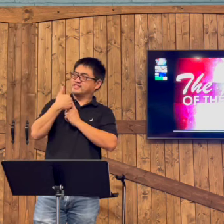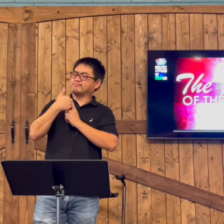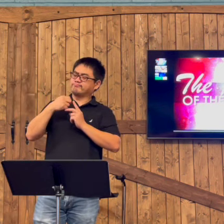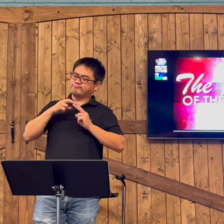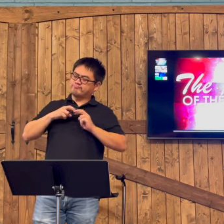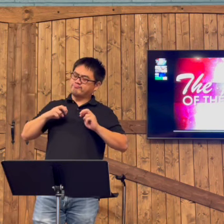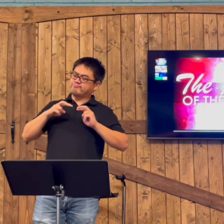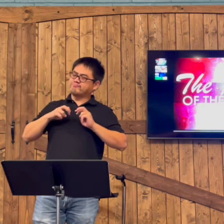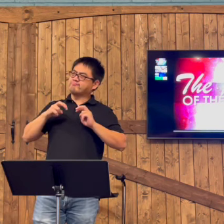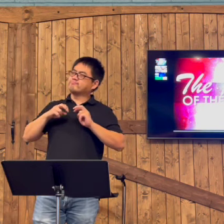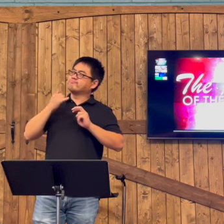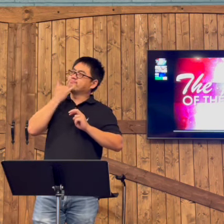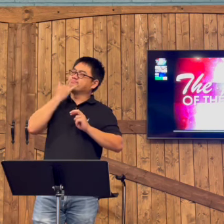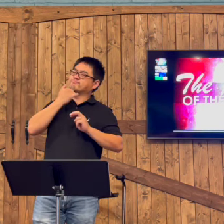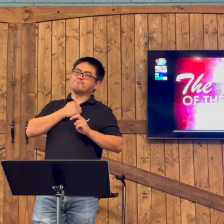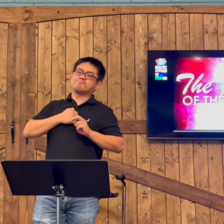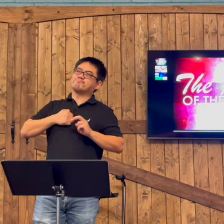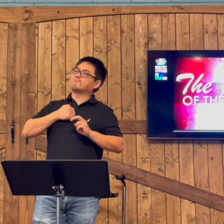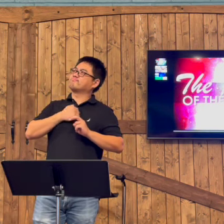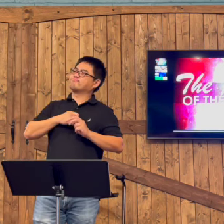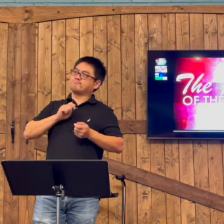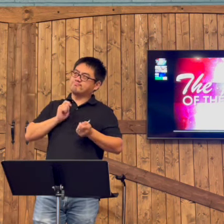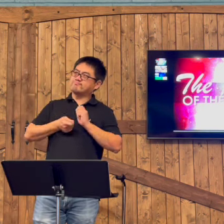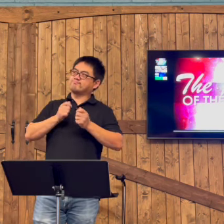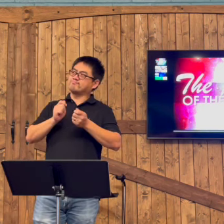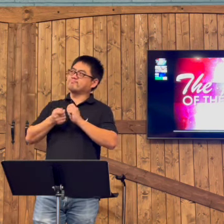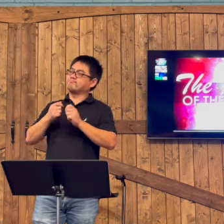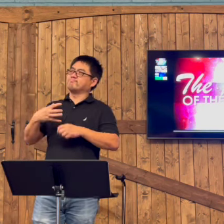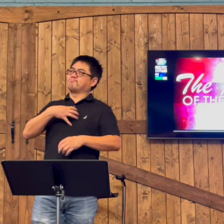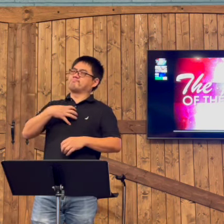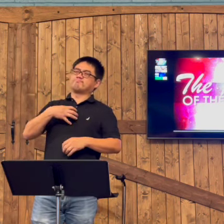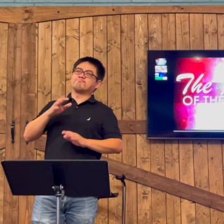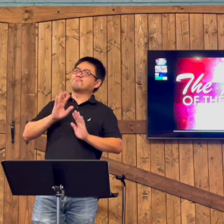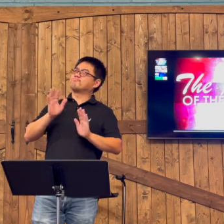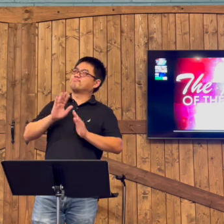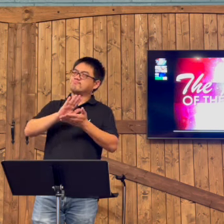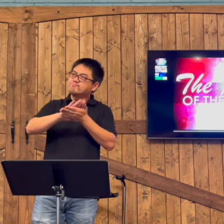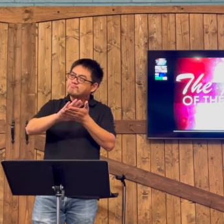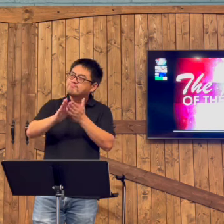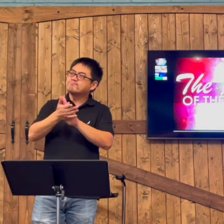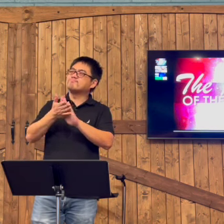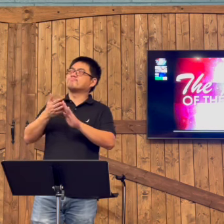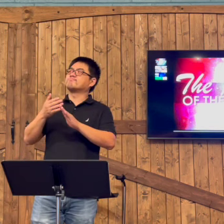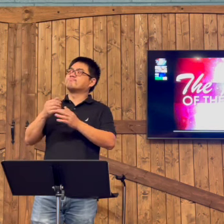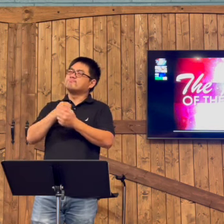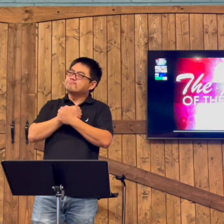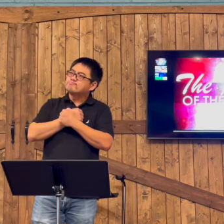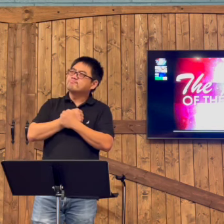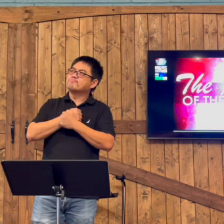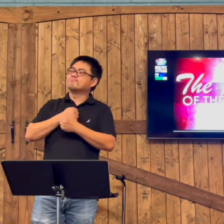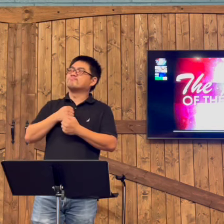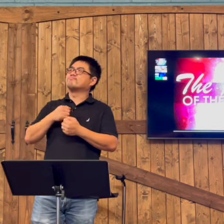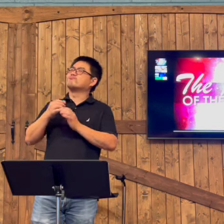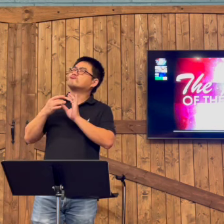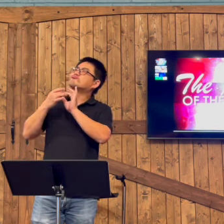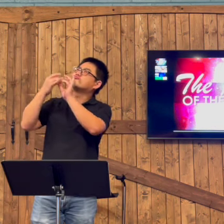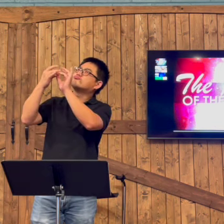here to do that for themselves. that they can repent, that they can repent, that of their complaints